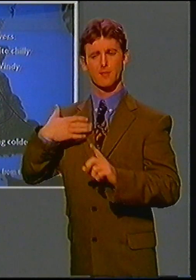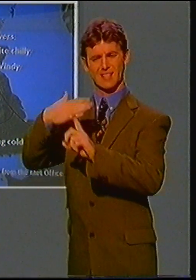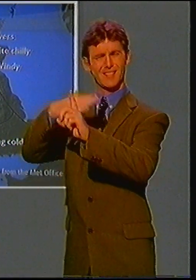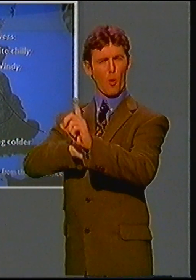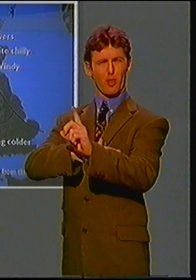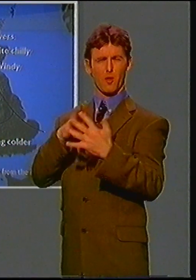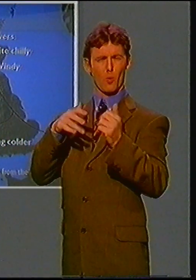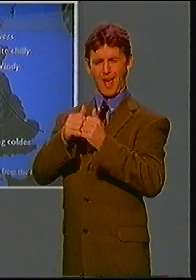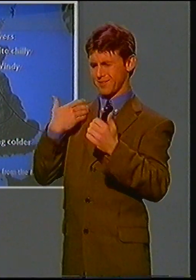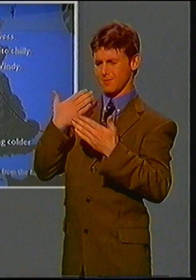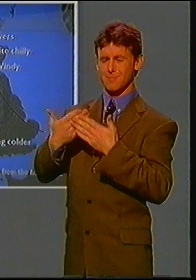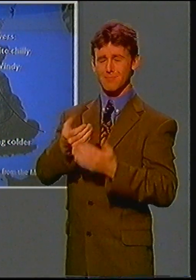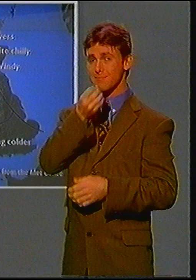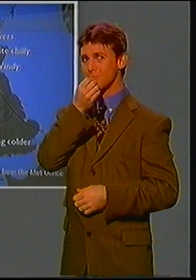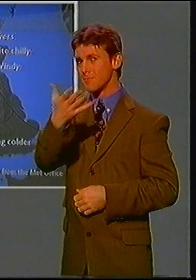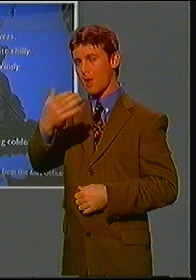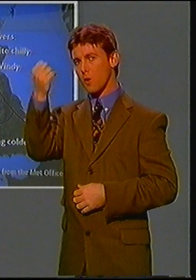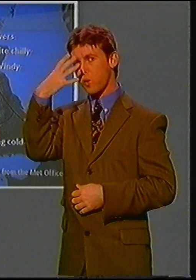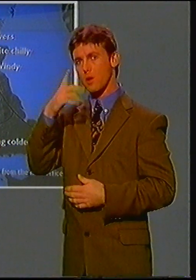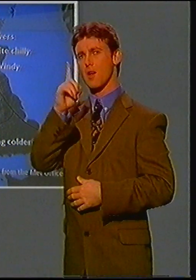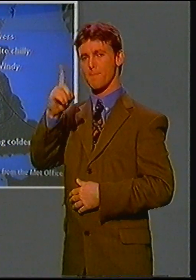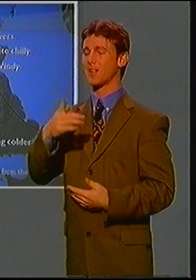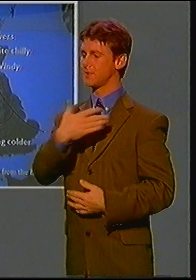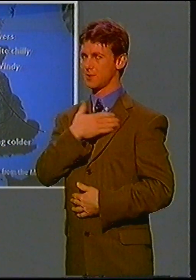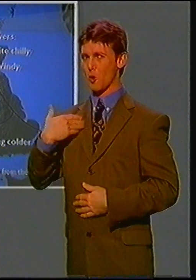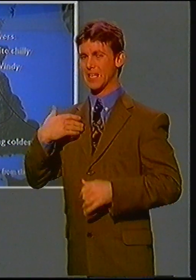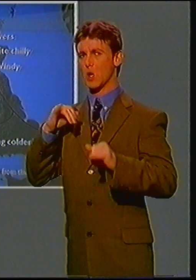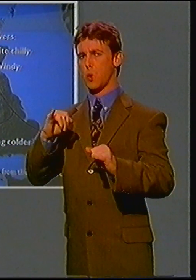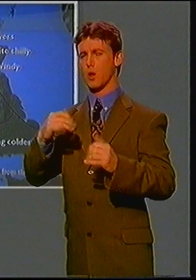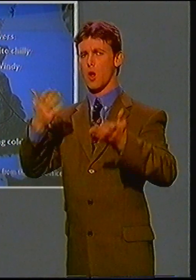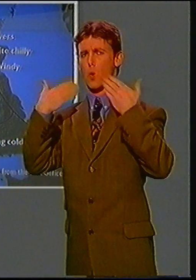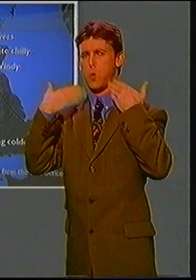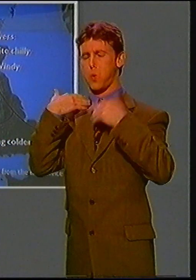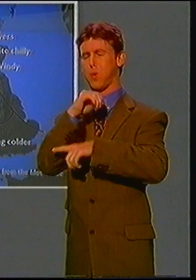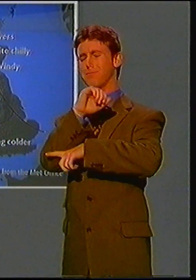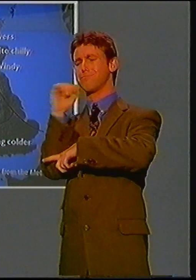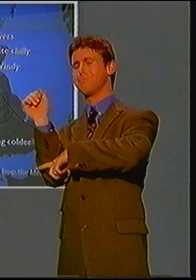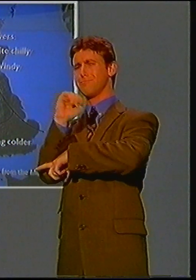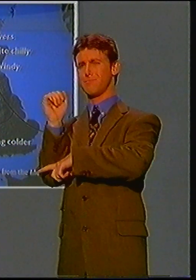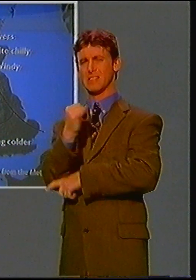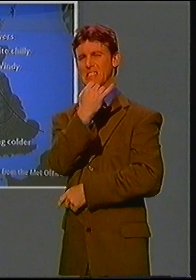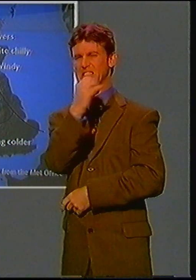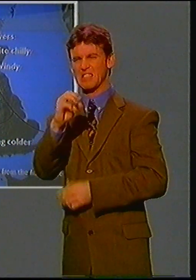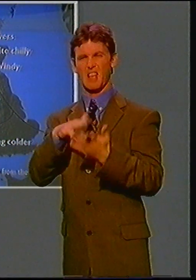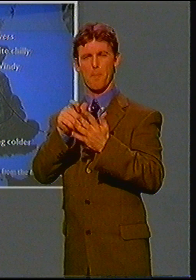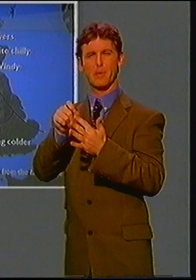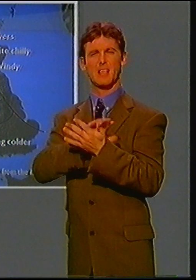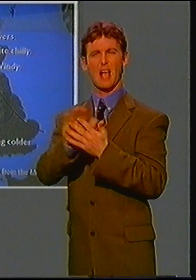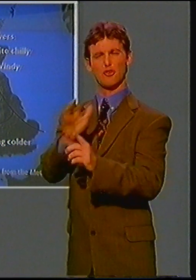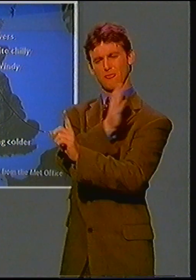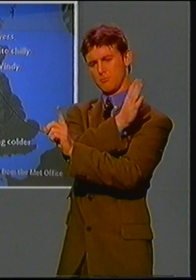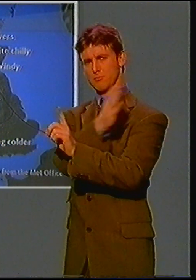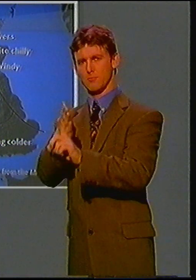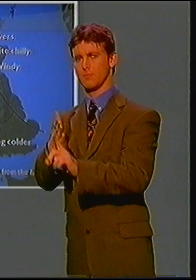today with quite a strong wind. In fact, those winds gusting in excess of 50, 60 miles an hour across northern parts of the British Isles. But I'll give you more